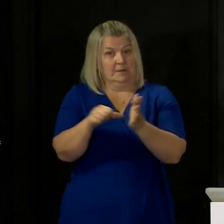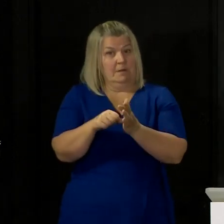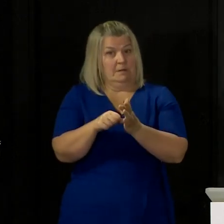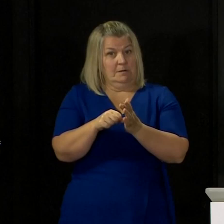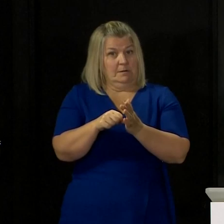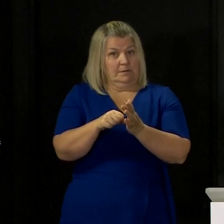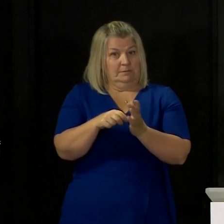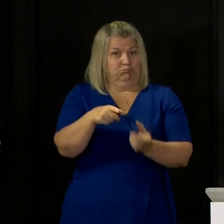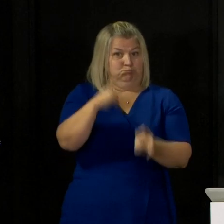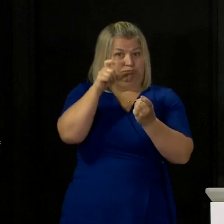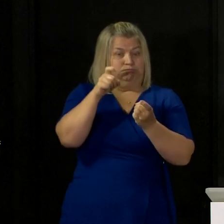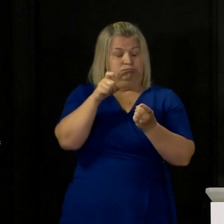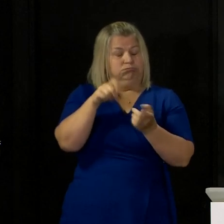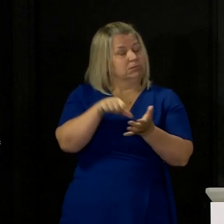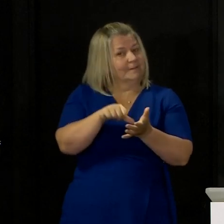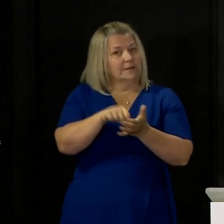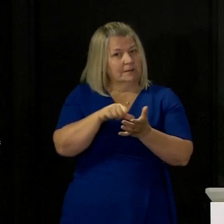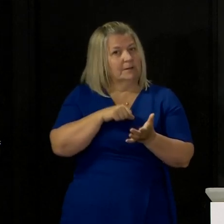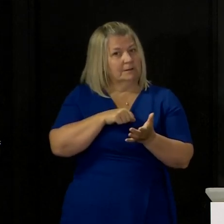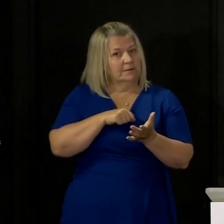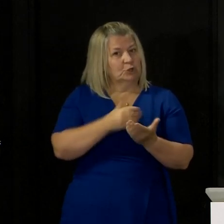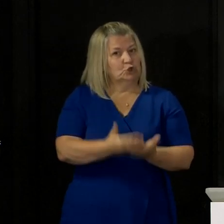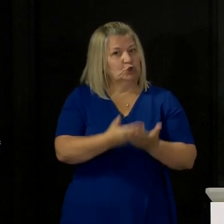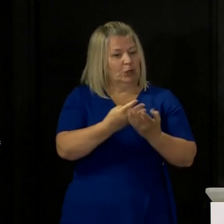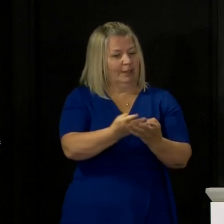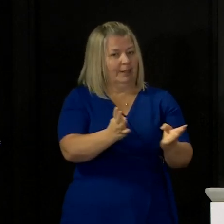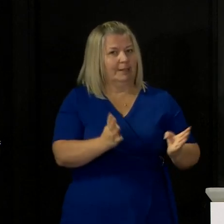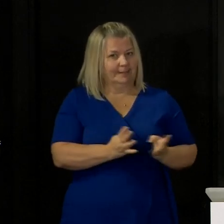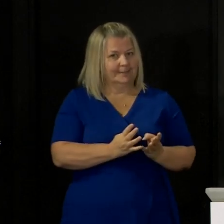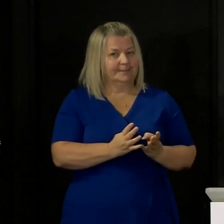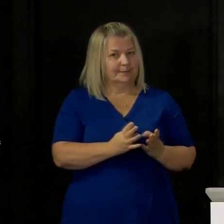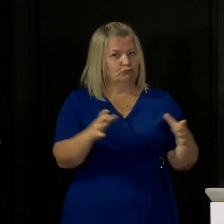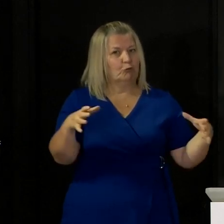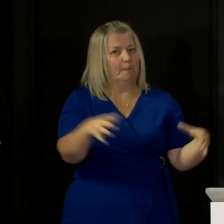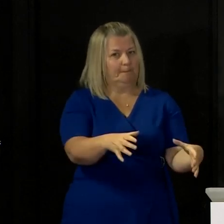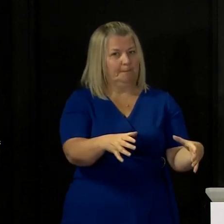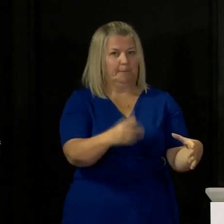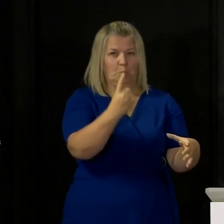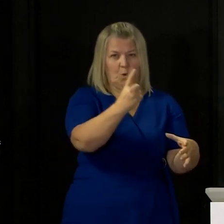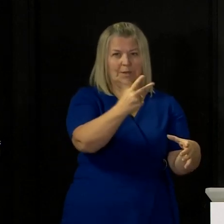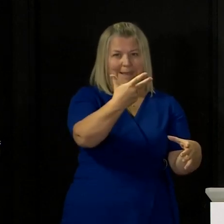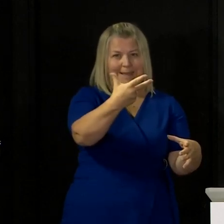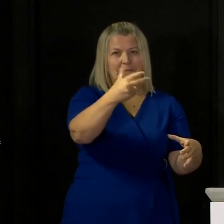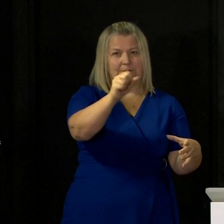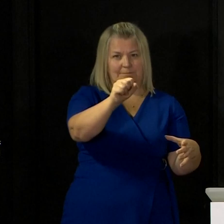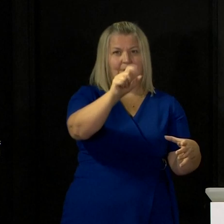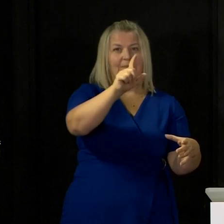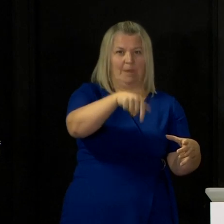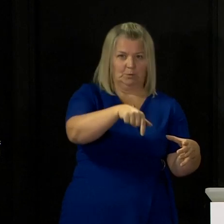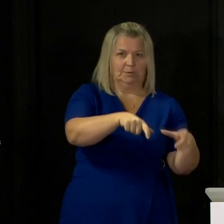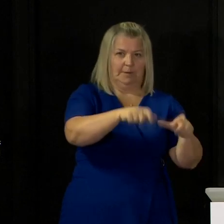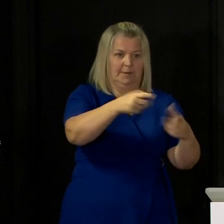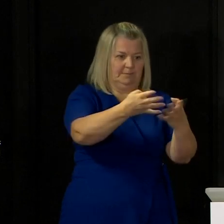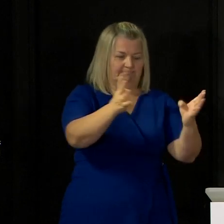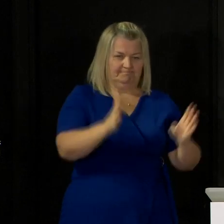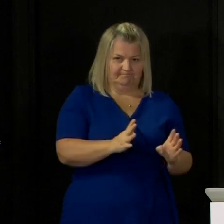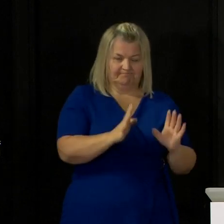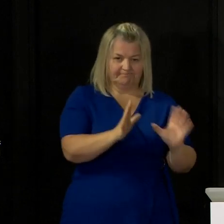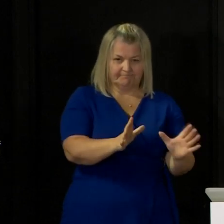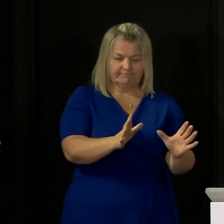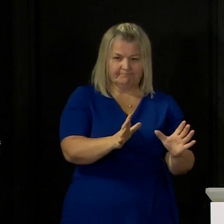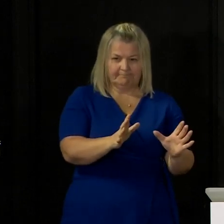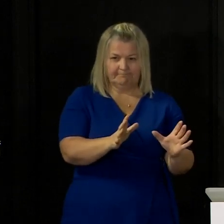you to hear and of course I'm talking about those in the shielded category but I've got a strong sense today that we are